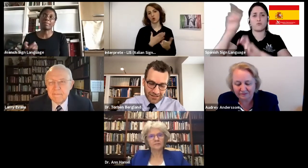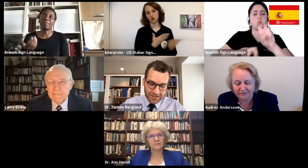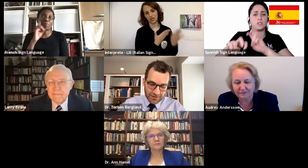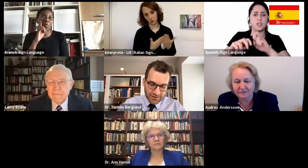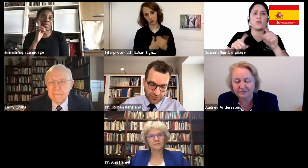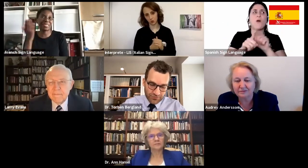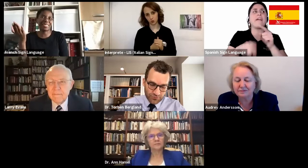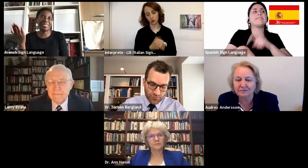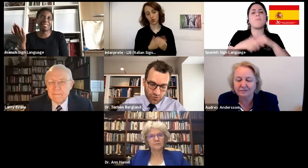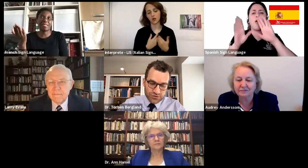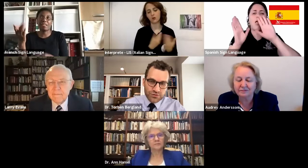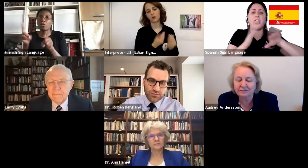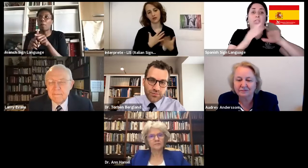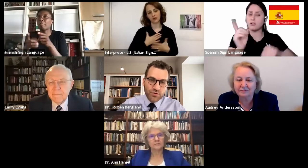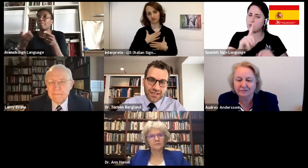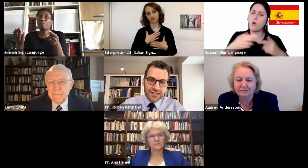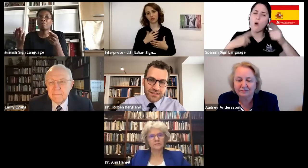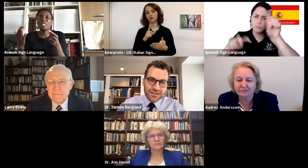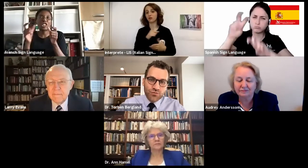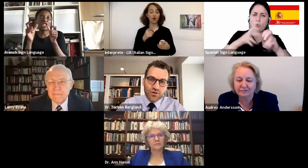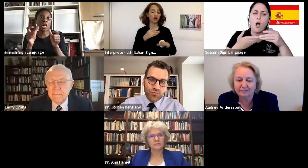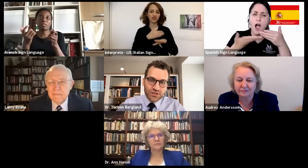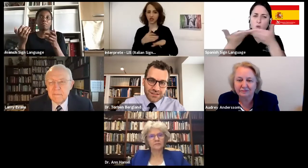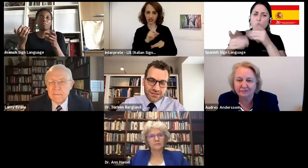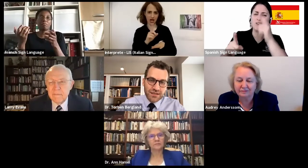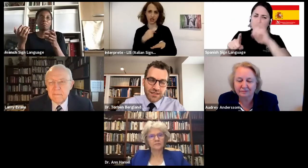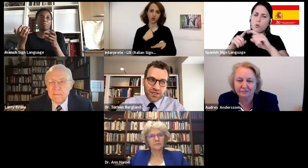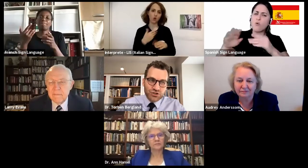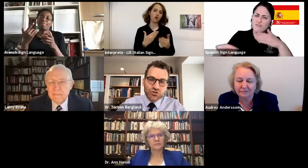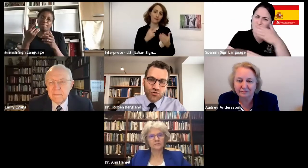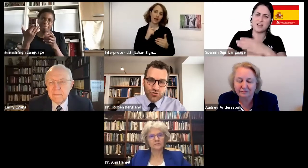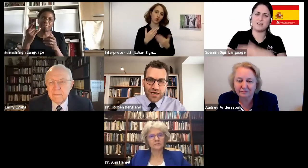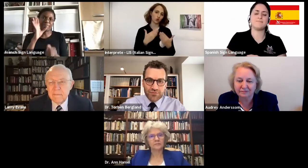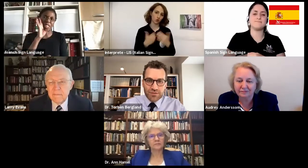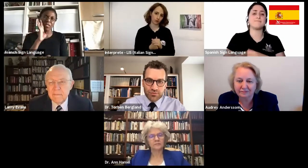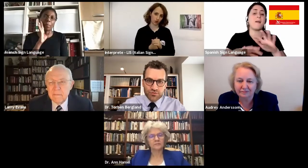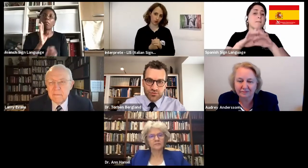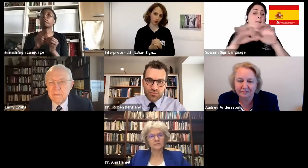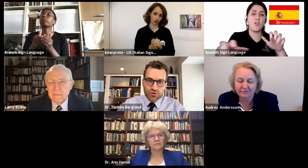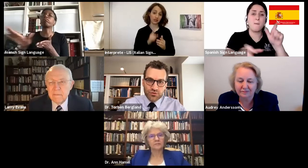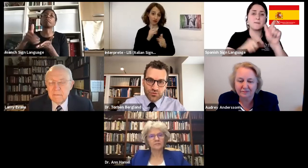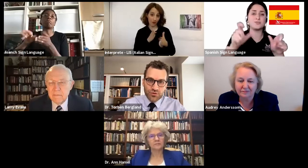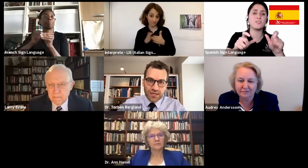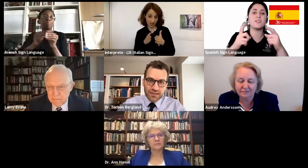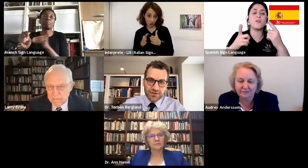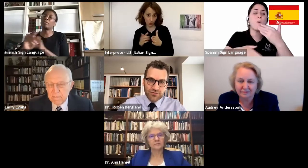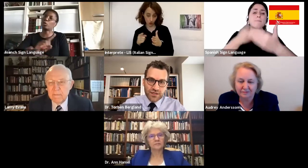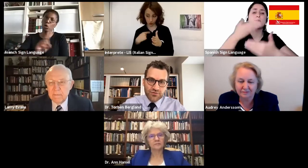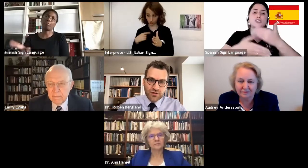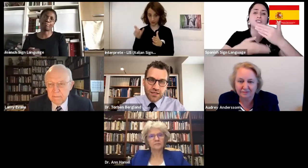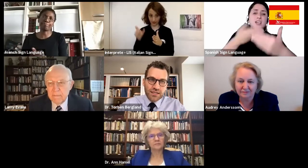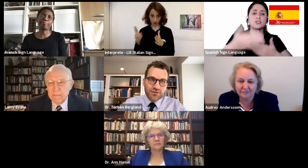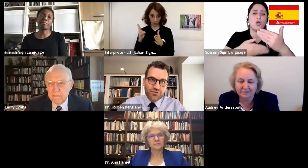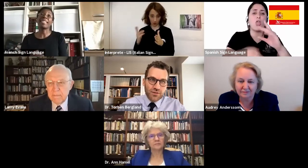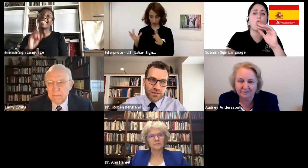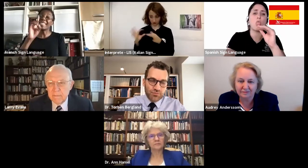And I think for most people in a grief process, make sure you have people to support you. And if